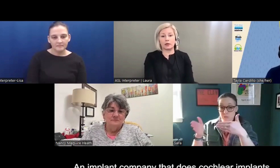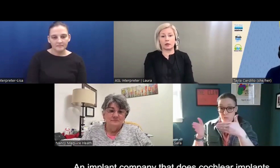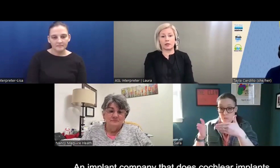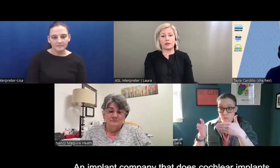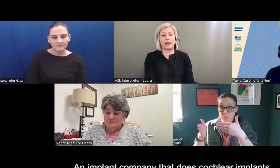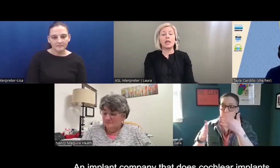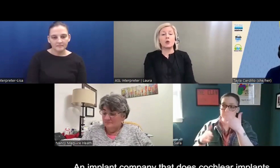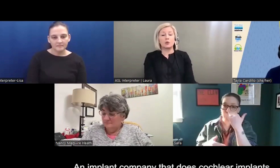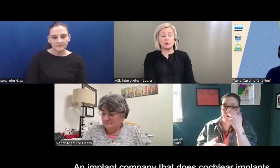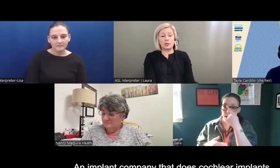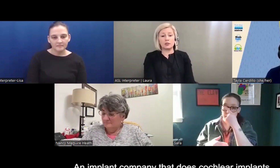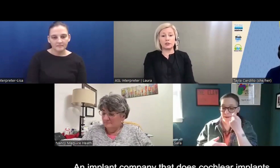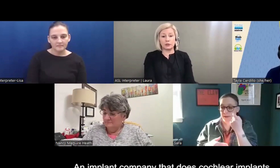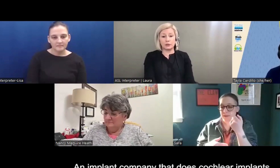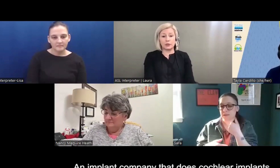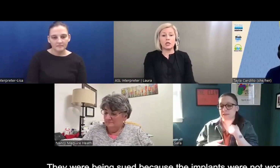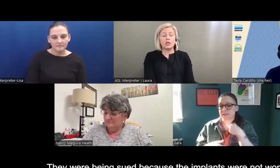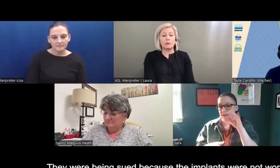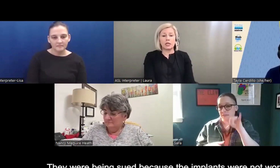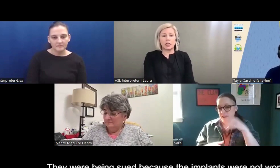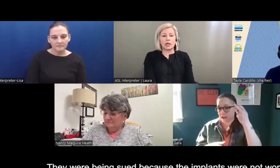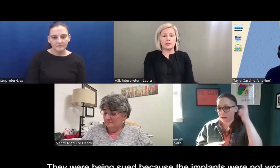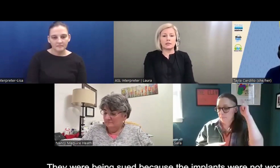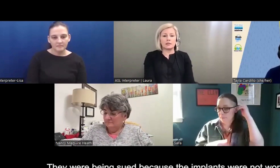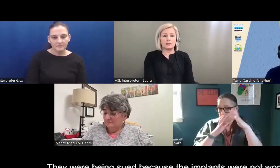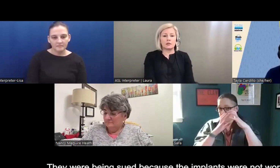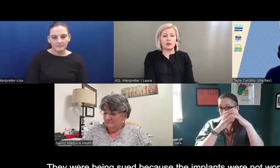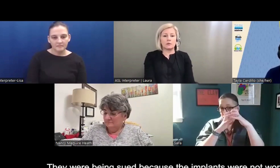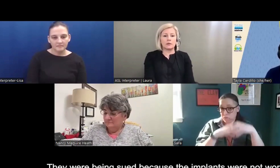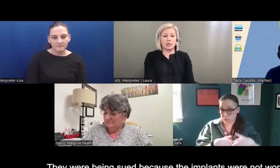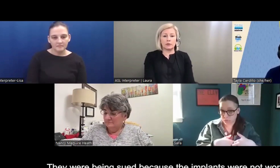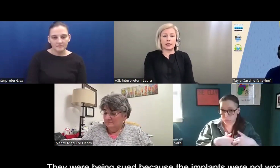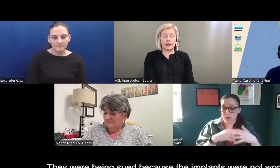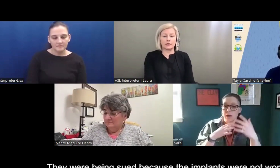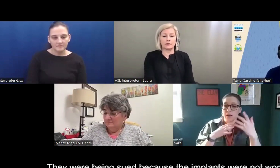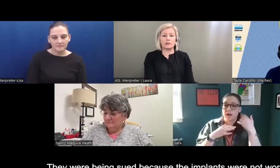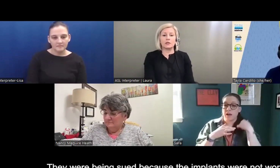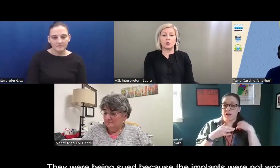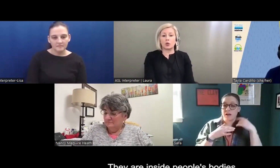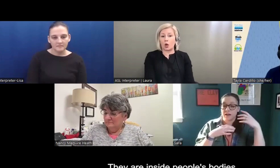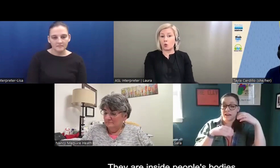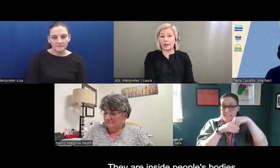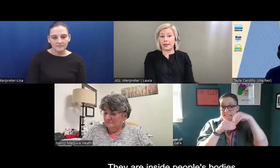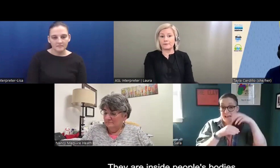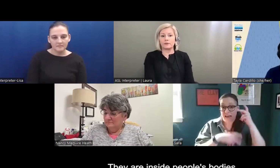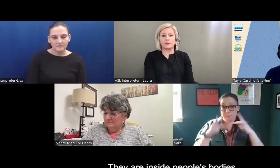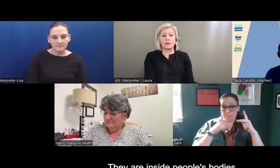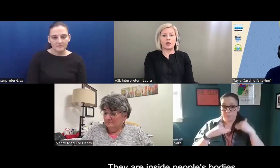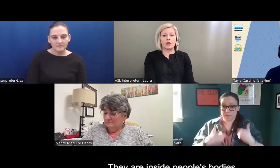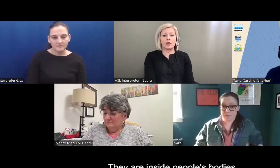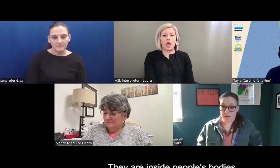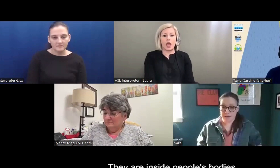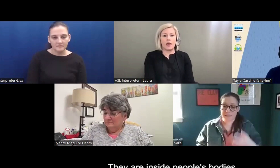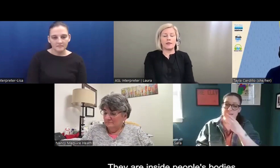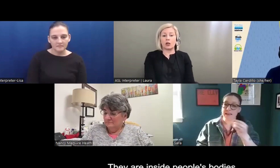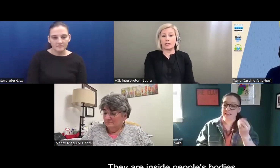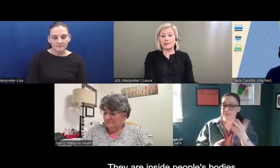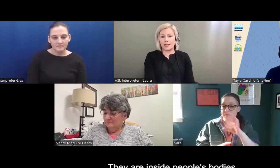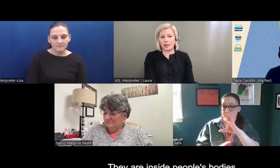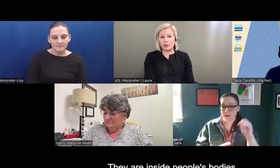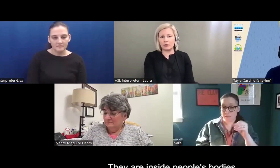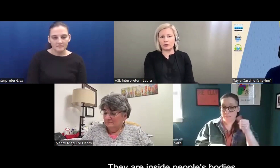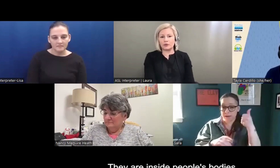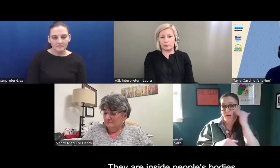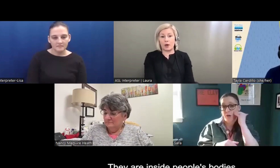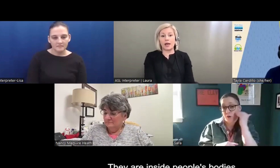cochlear implant company that was being sued because, um, the implants were not working. And they are